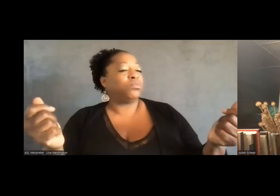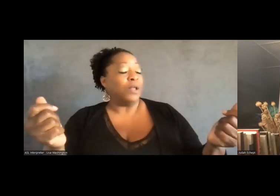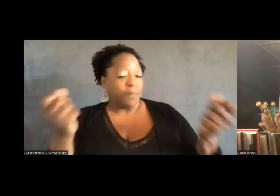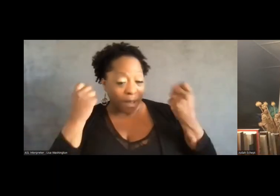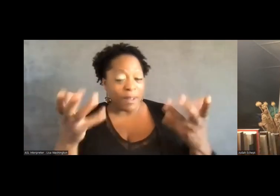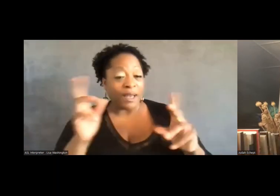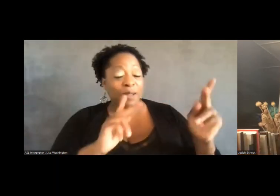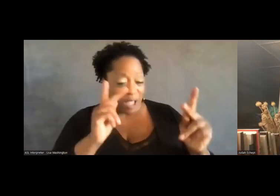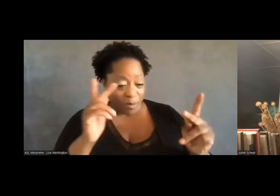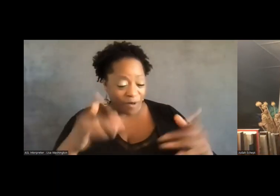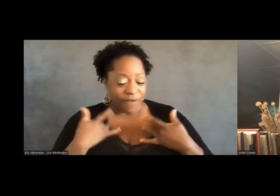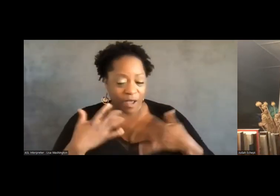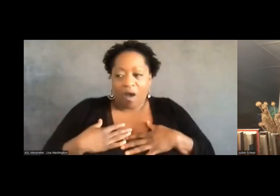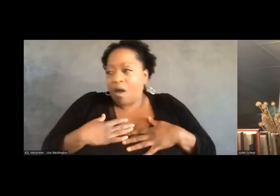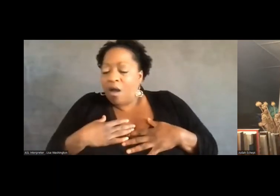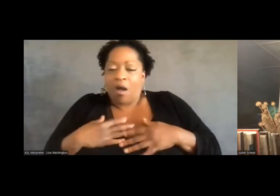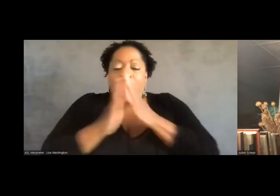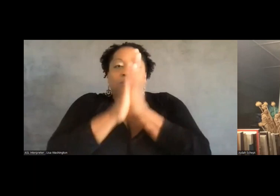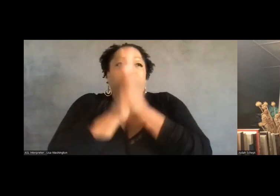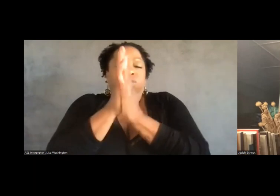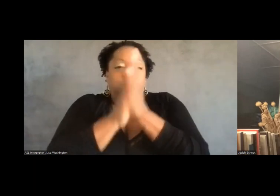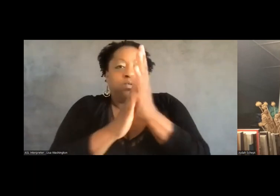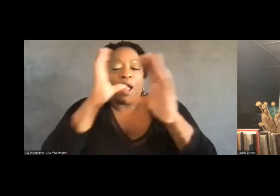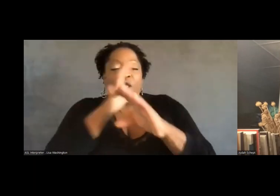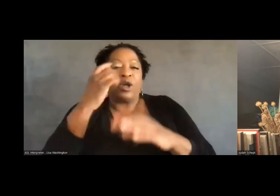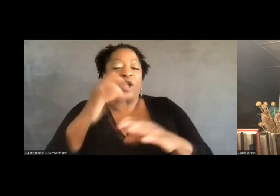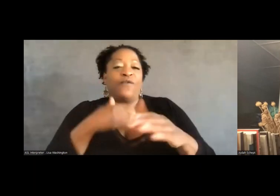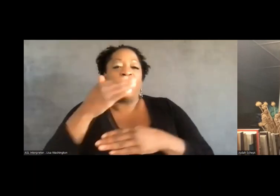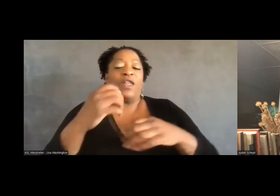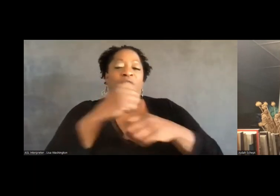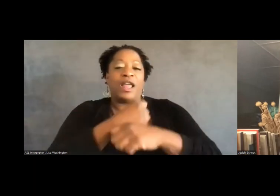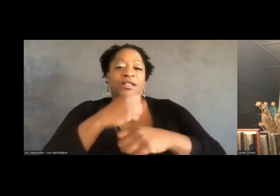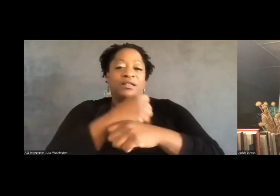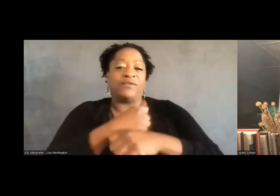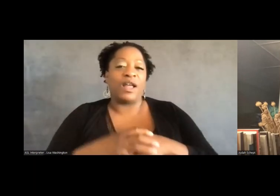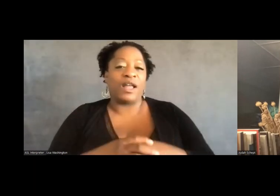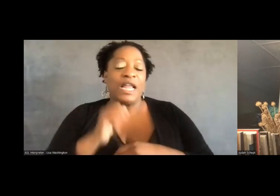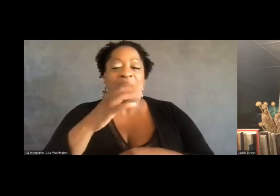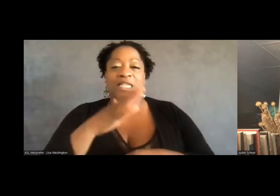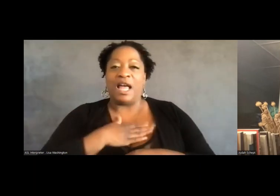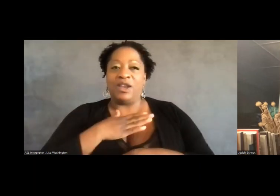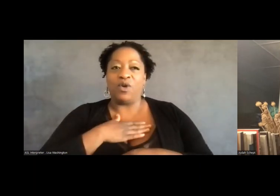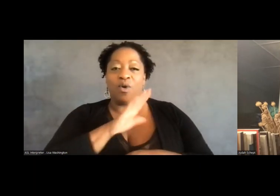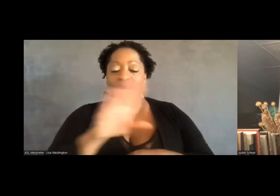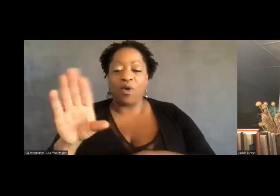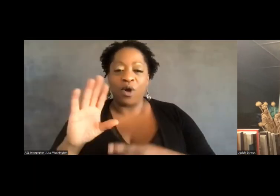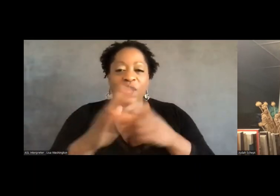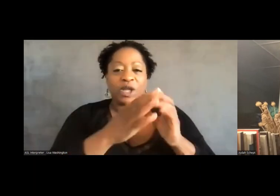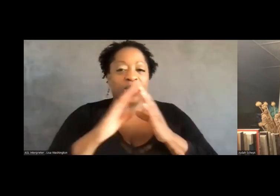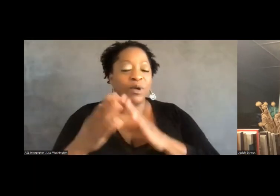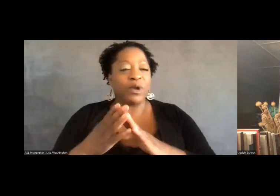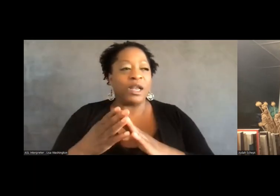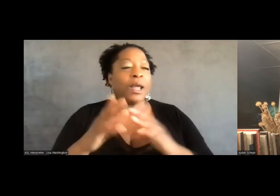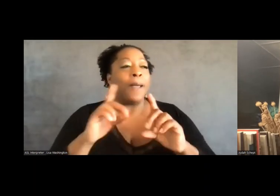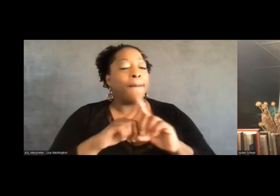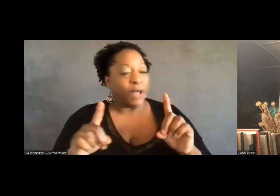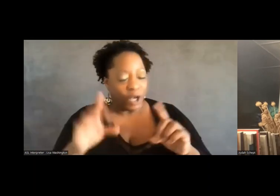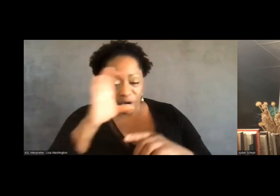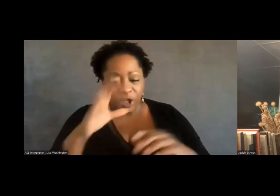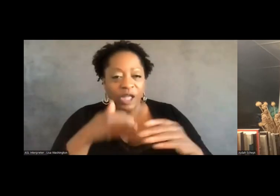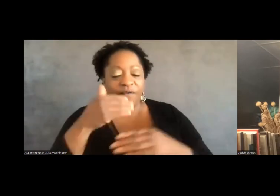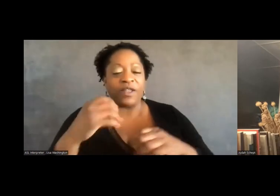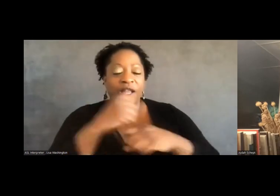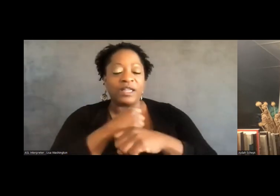of us will see the next fight, even if it's not in our respective community, as our fight as well, right? And so a new